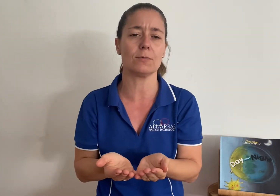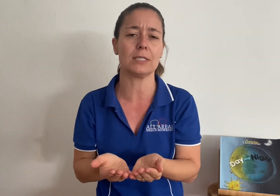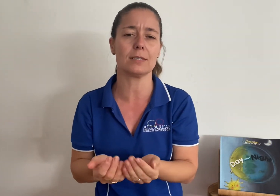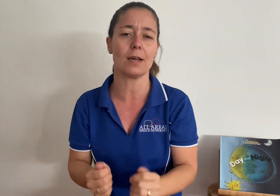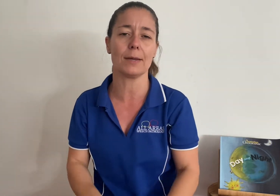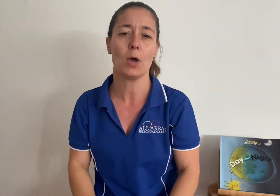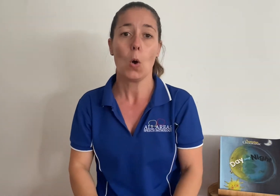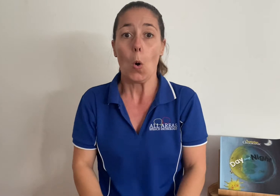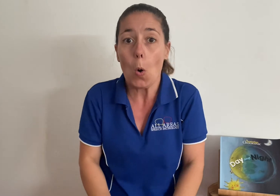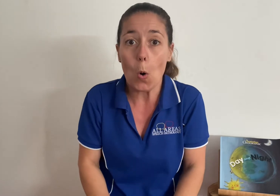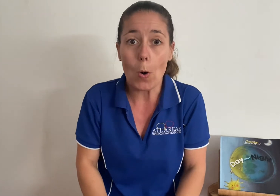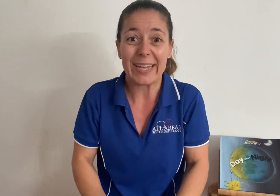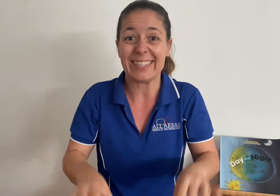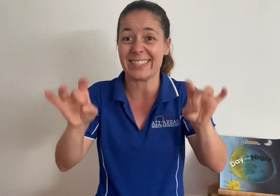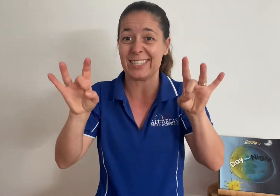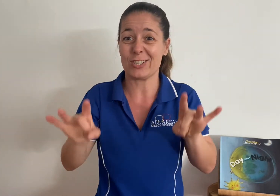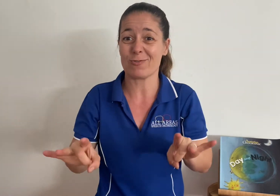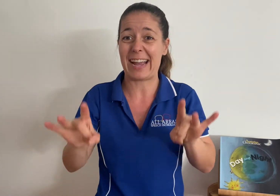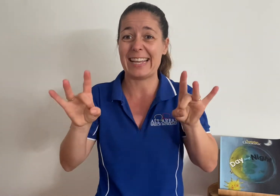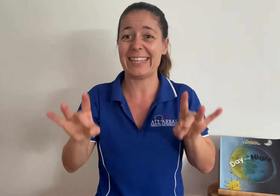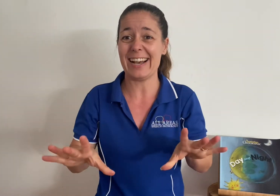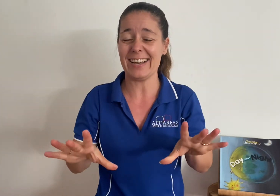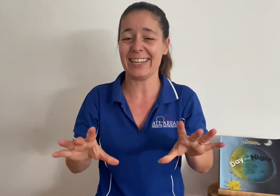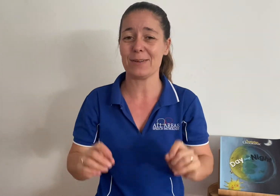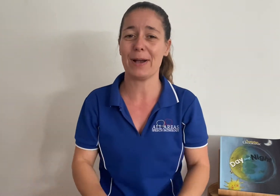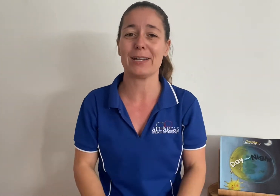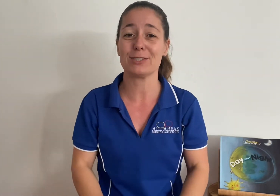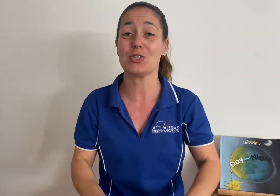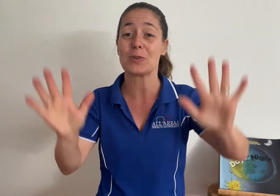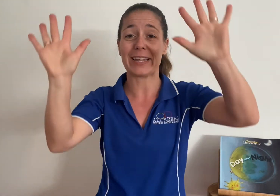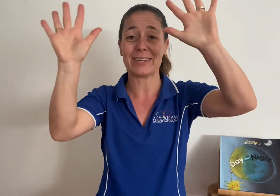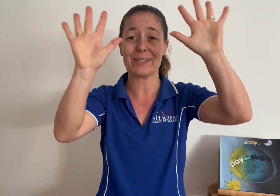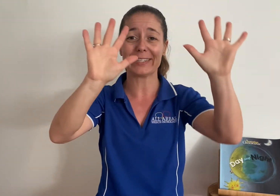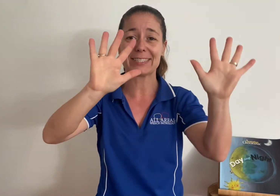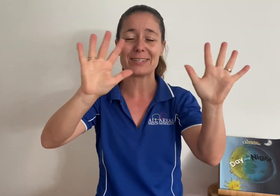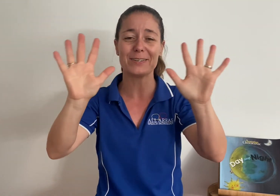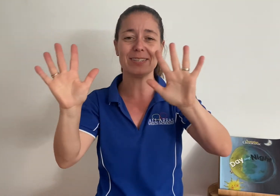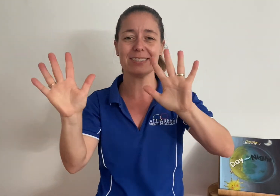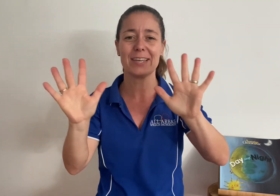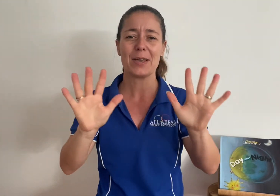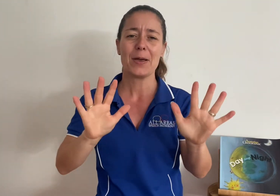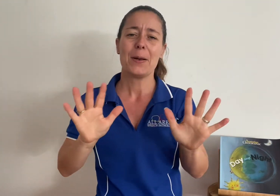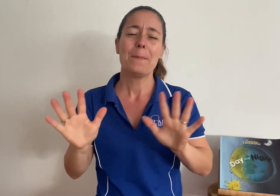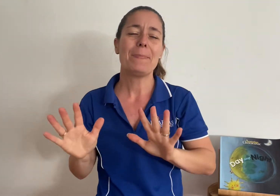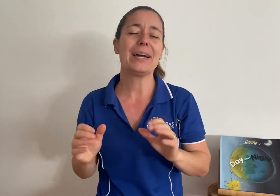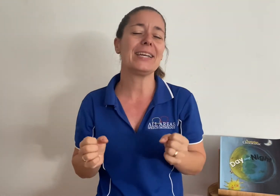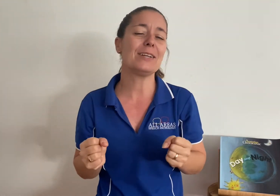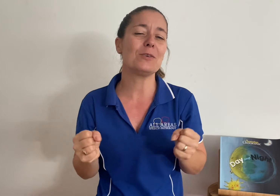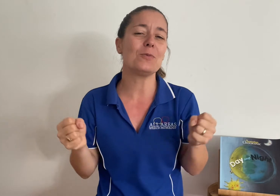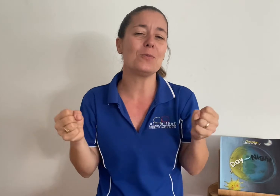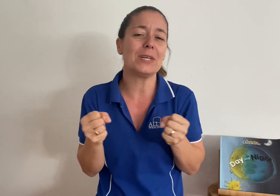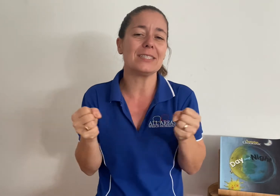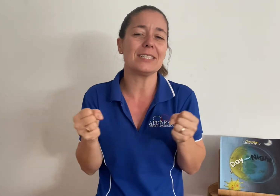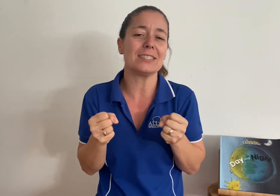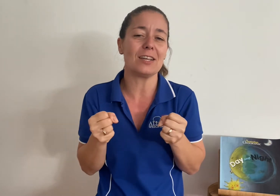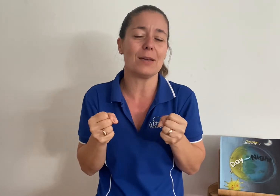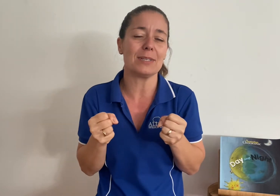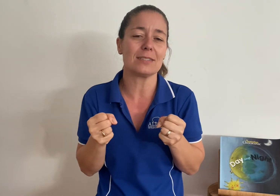wintertime. Or in Australia, in a part of Australia where it snows. But in wintertime it's